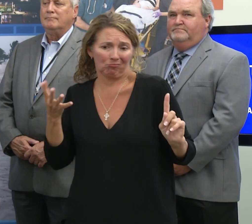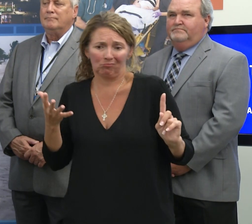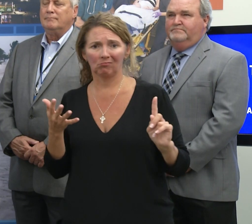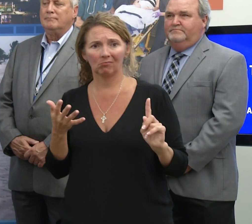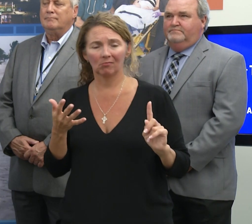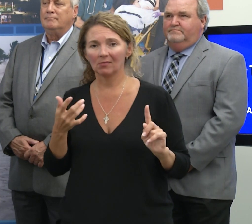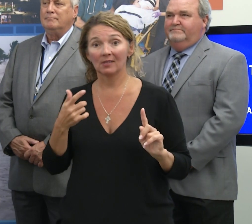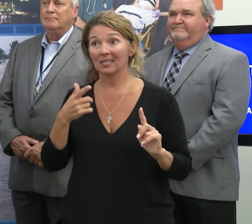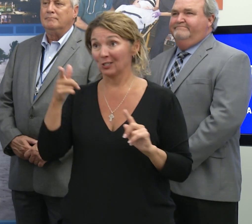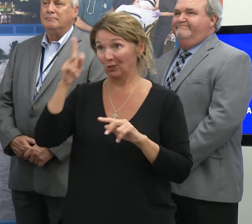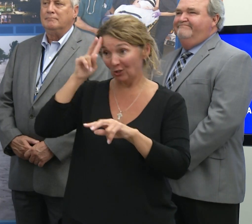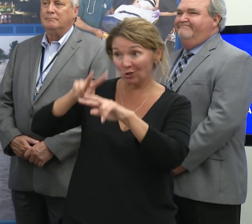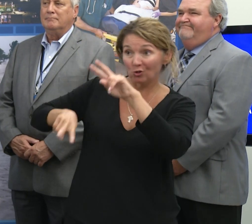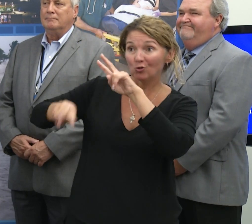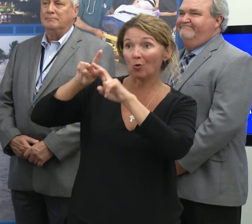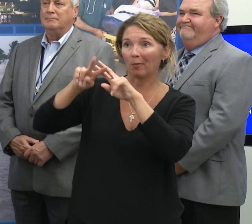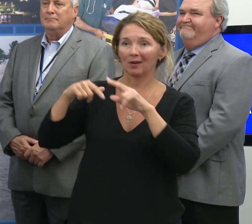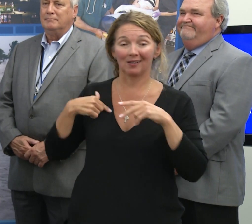I can't legislate stupid.